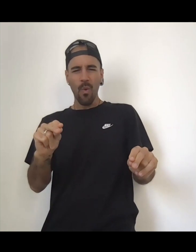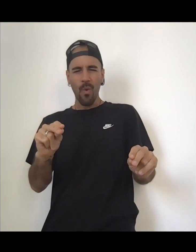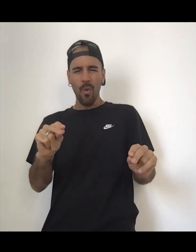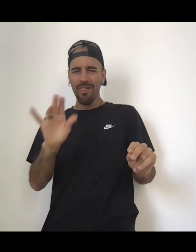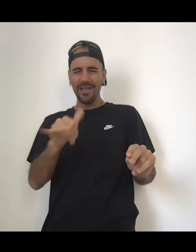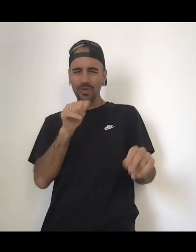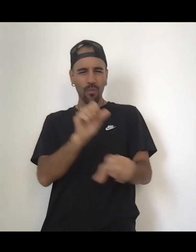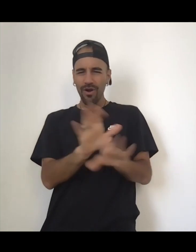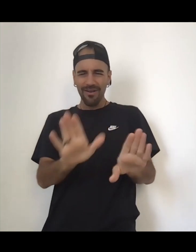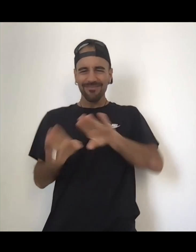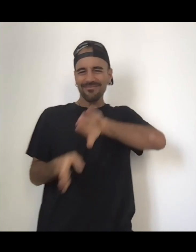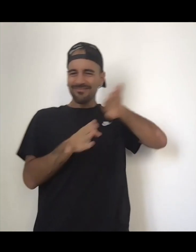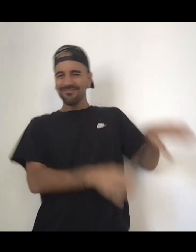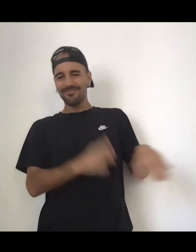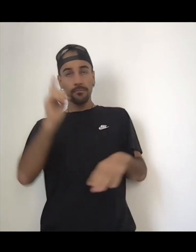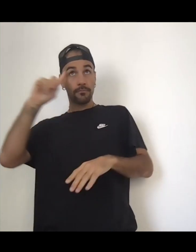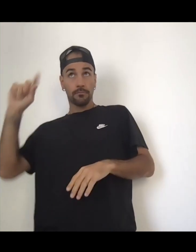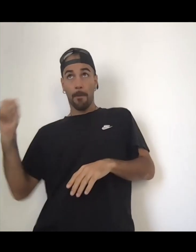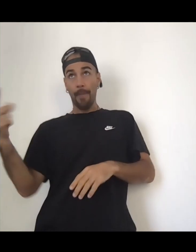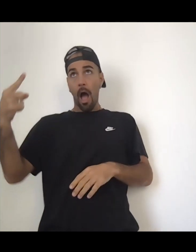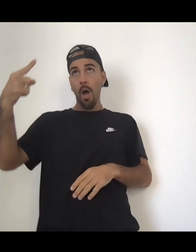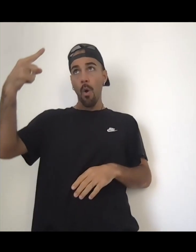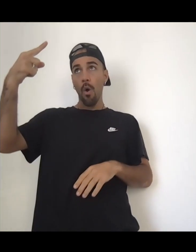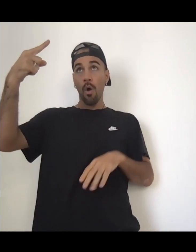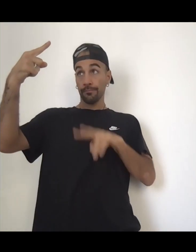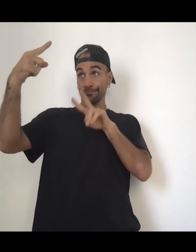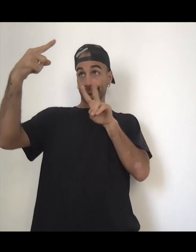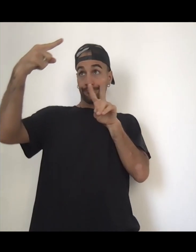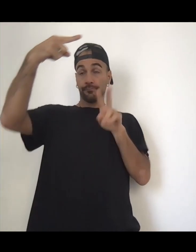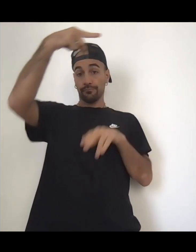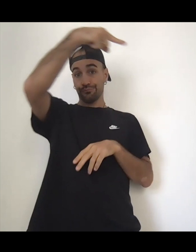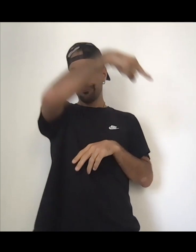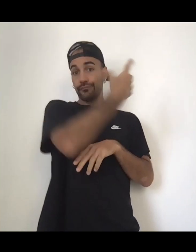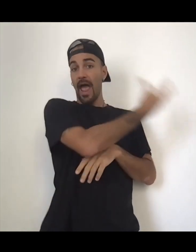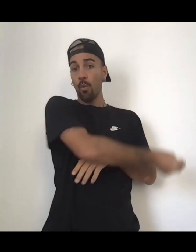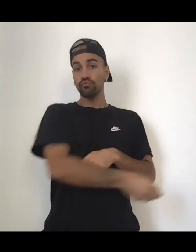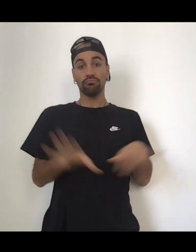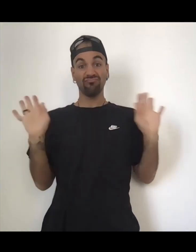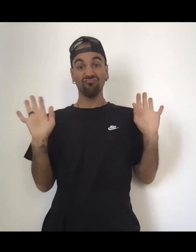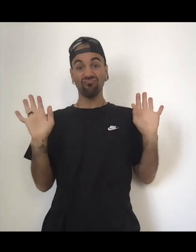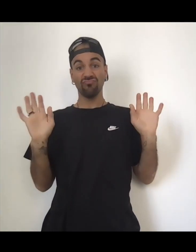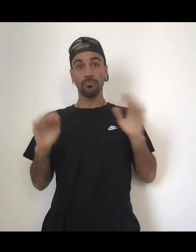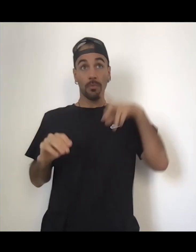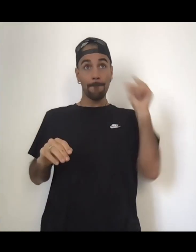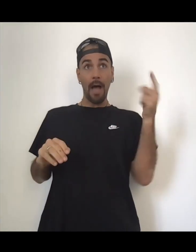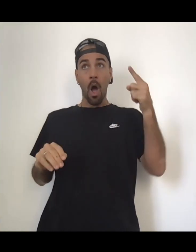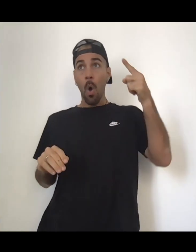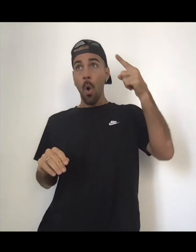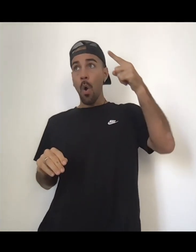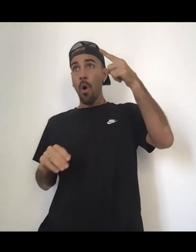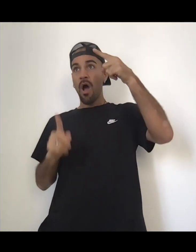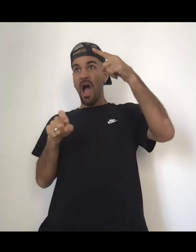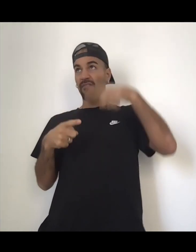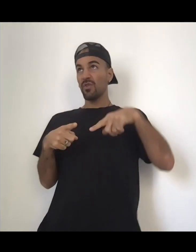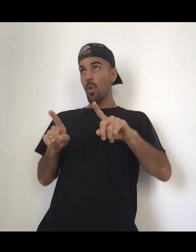And you just let it go. And then it passes through. You know what I mean? I need to go to the fucking store because I forgot X, Y, Z. It's like, okay. And it just passes through.